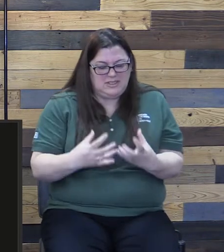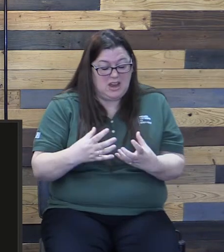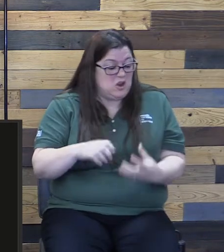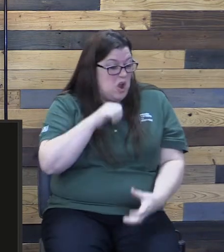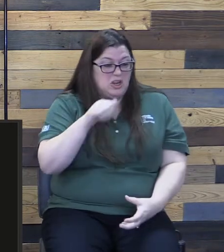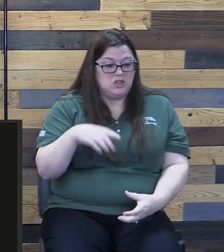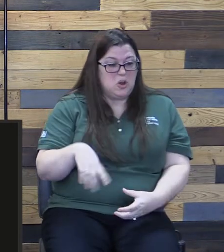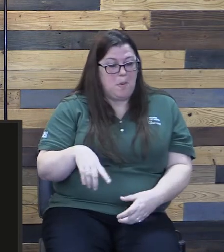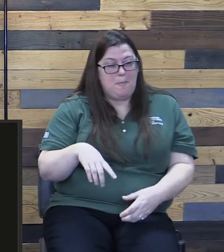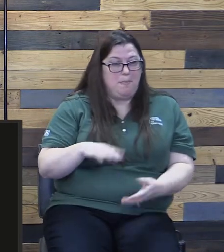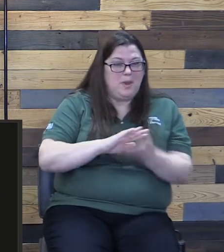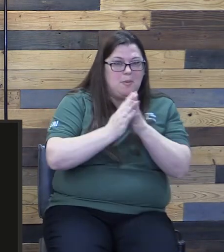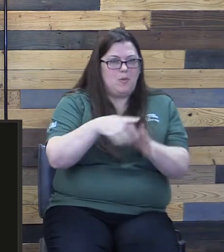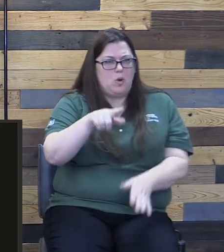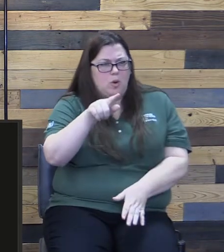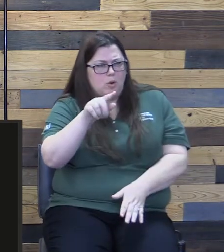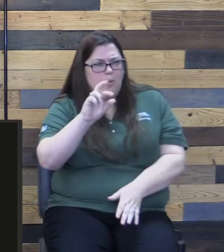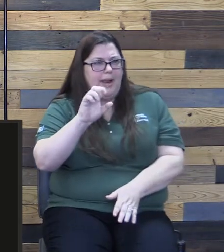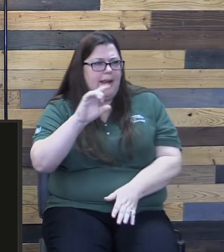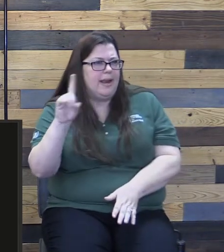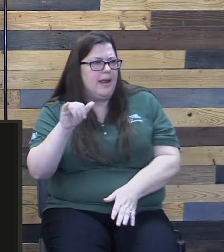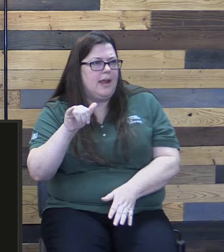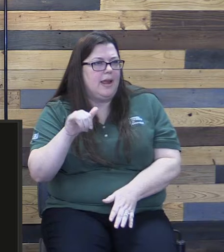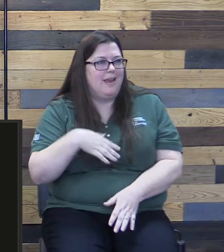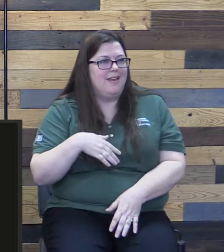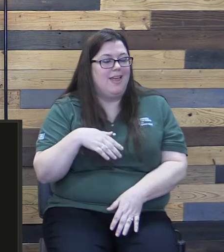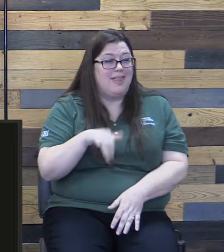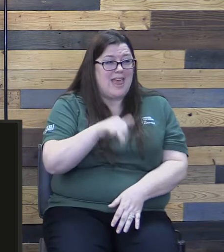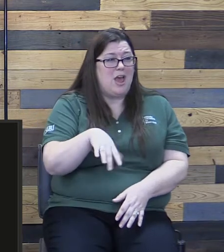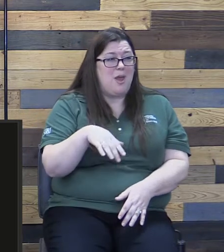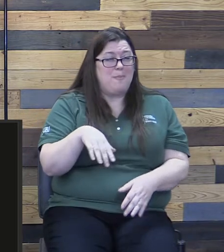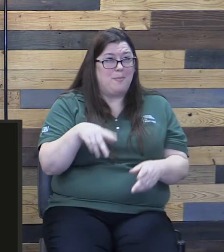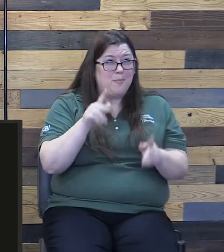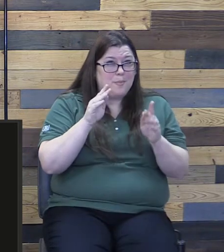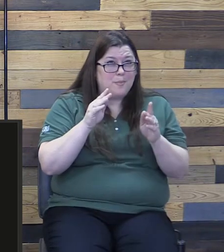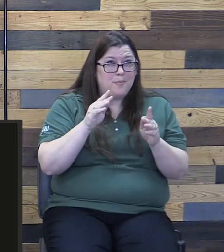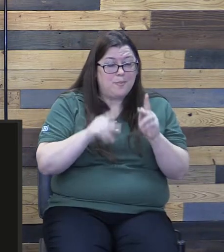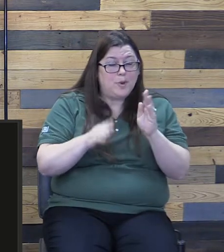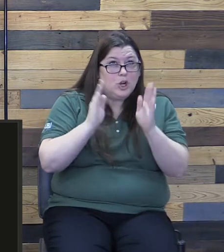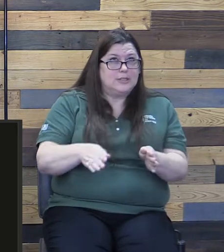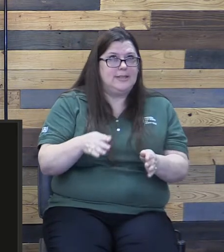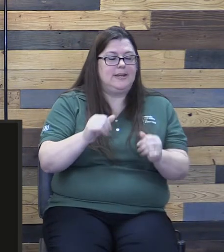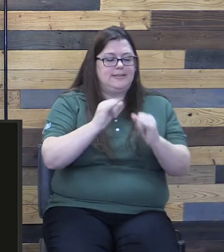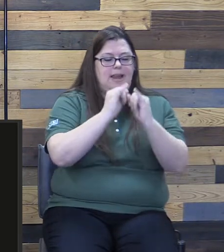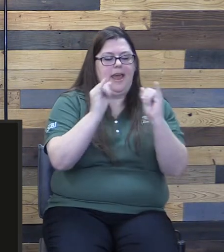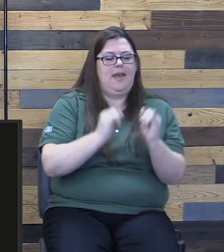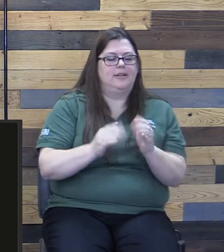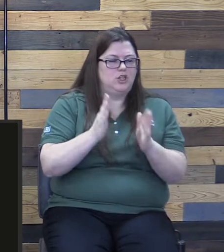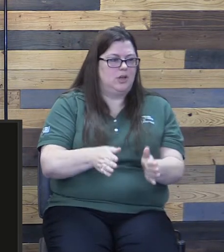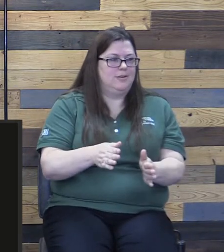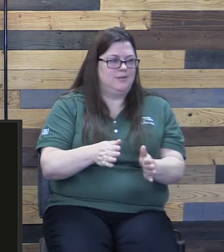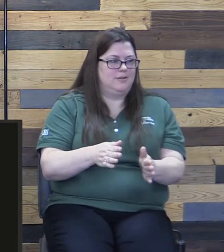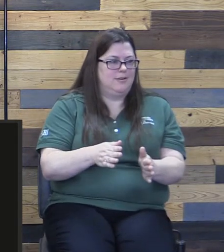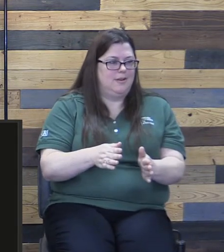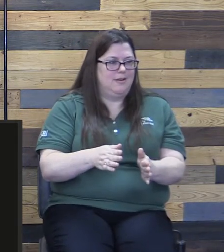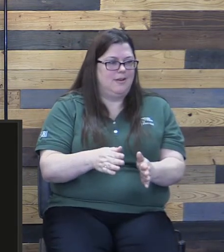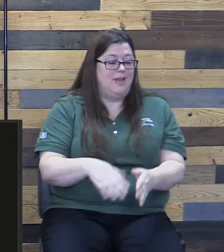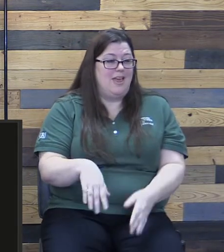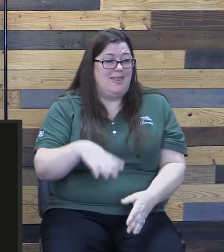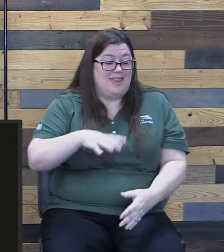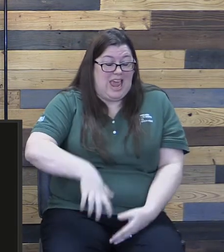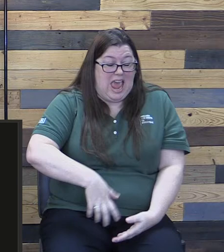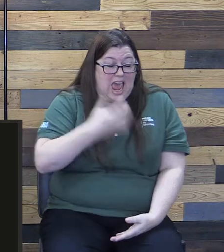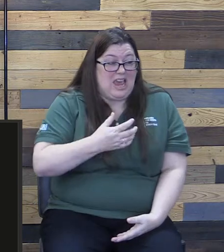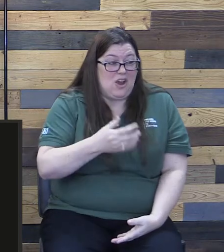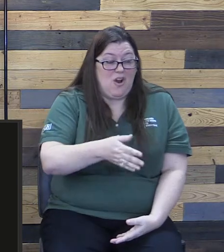greedy person is an idolater, worshiping the things of this world. Because of these sins, the anger of God is coming. So